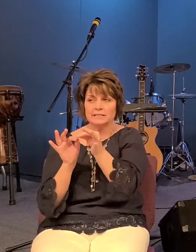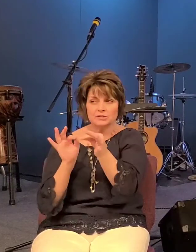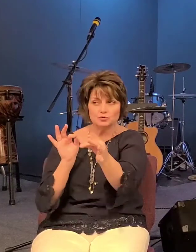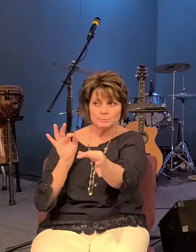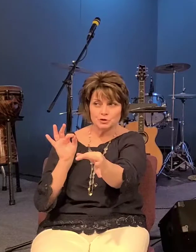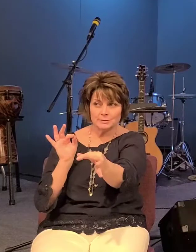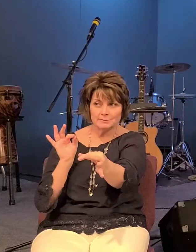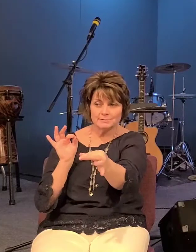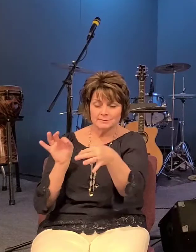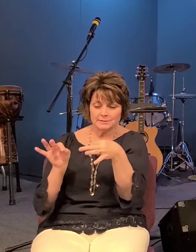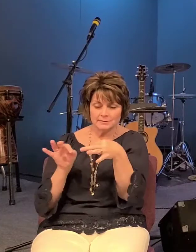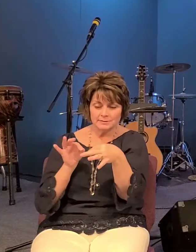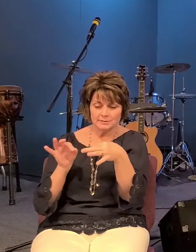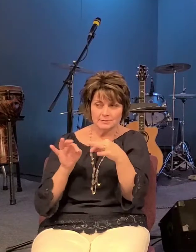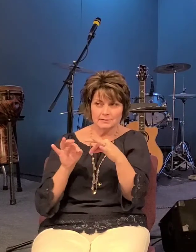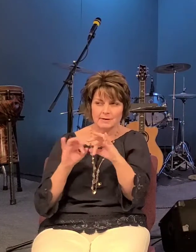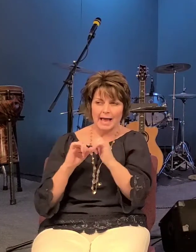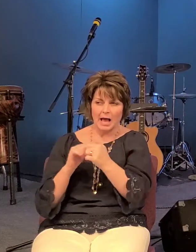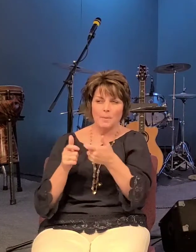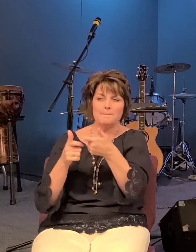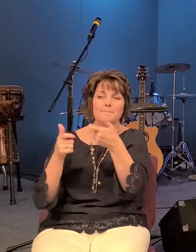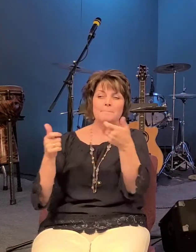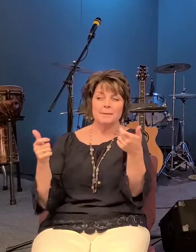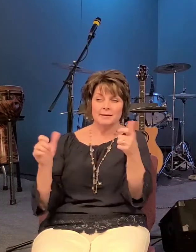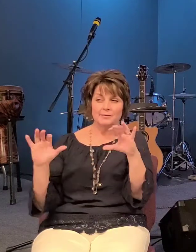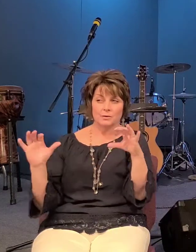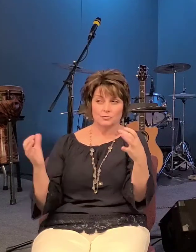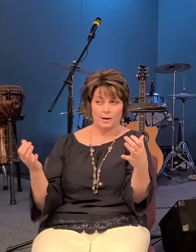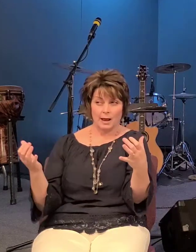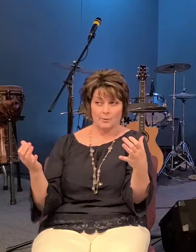at this point in jesus ministry